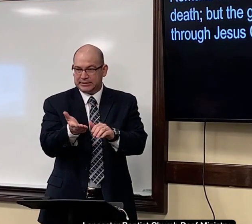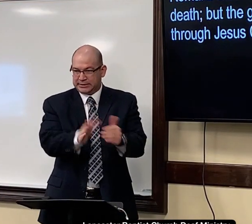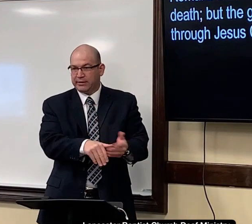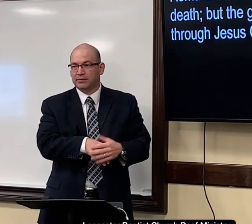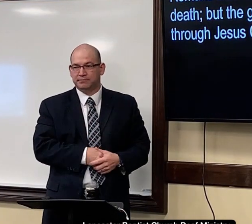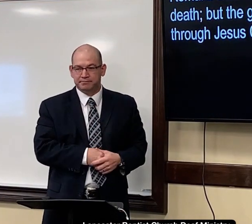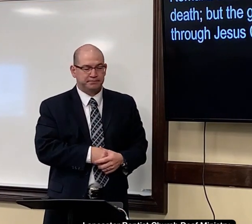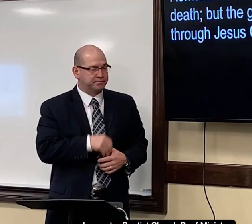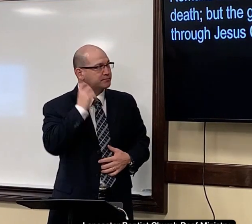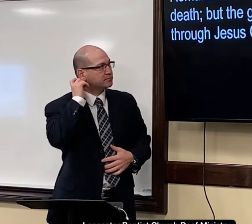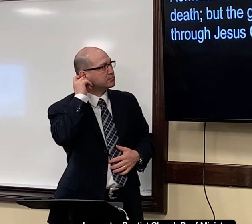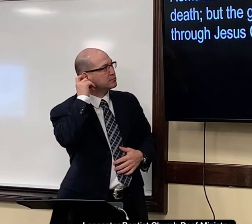That's the second death.